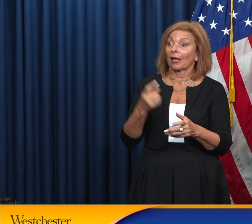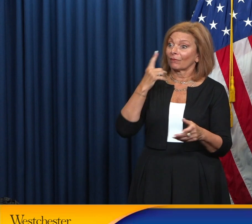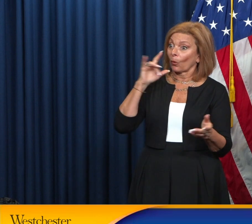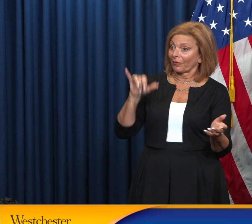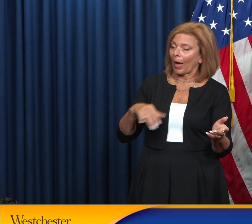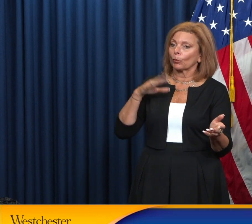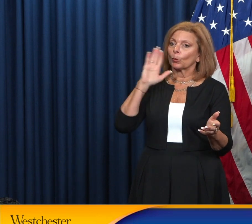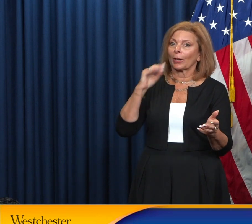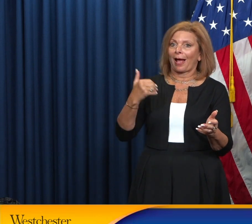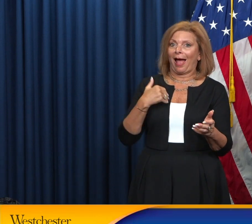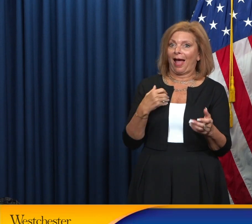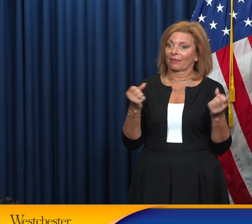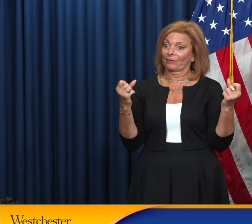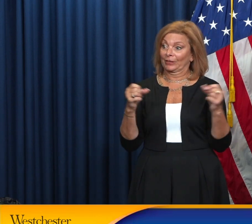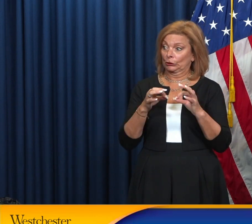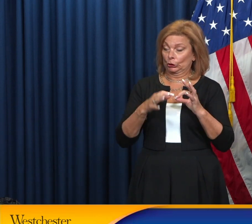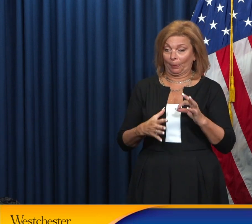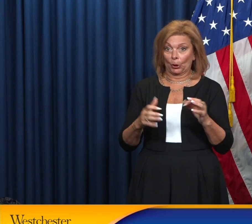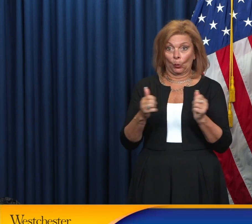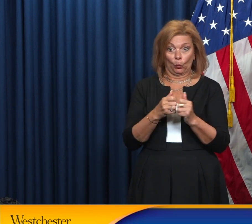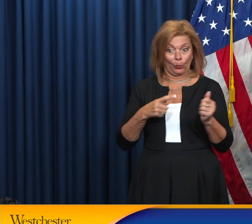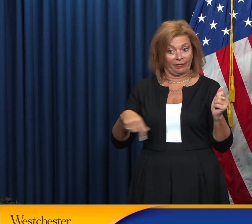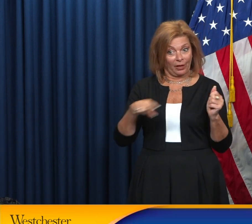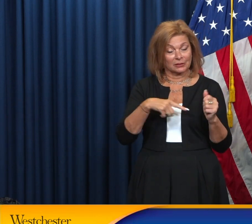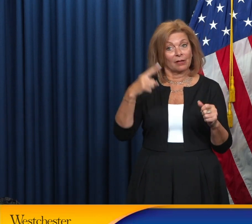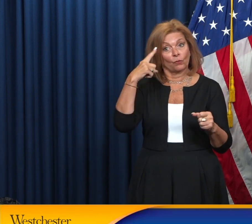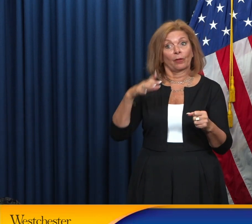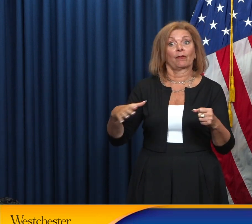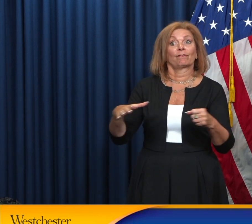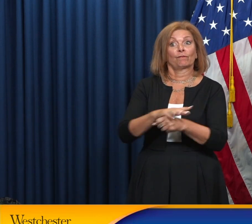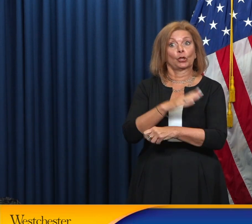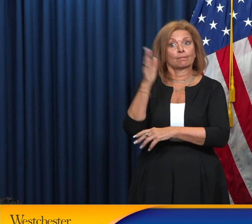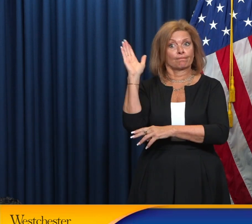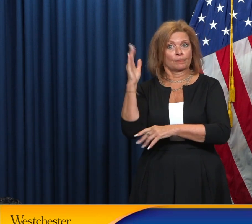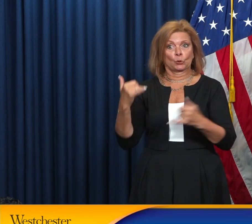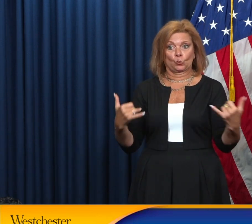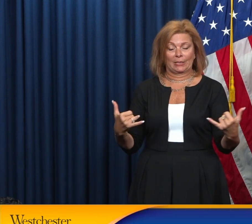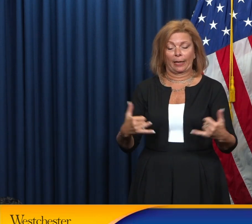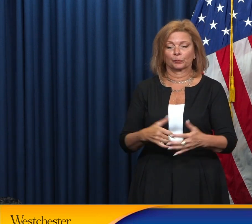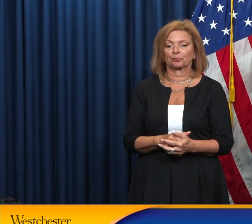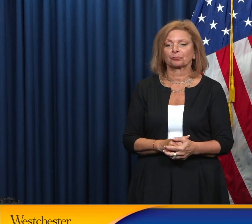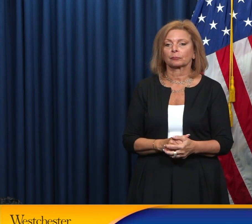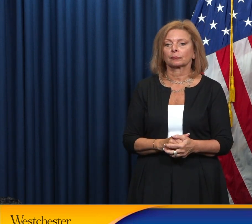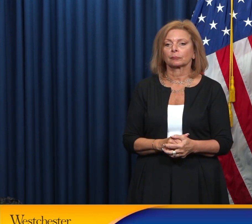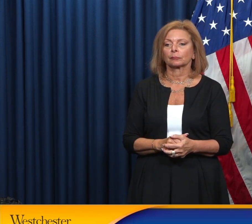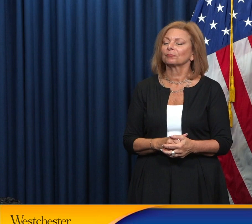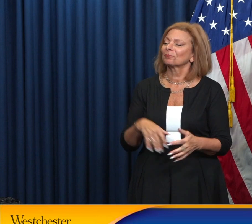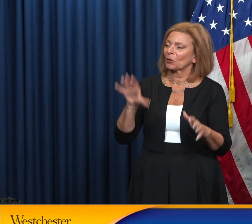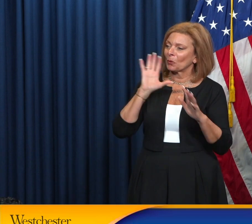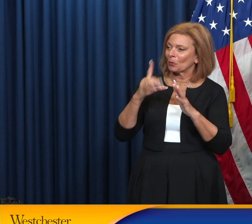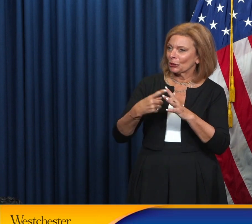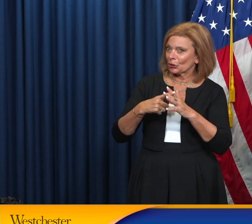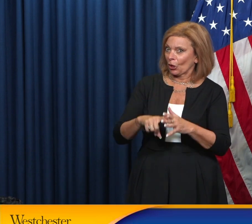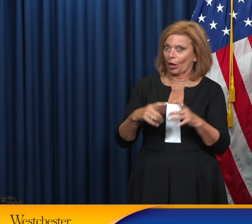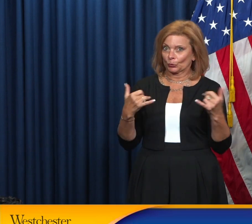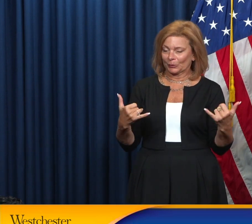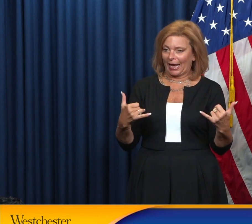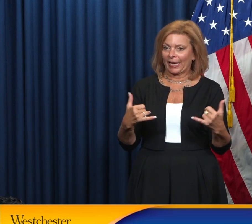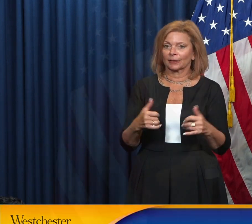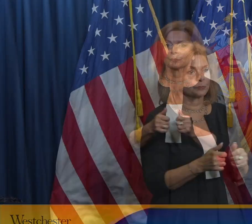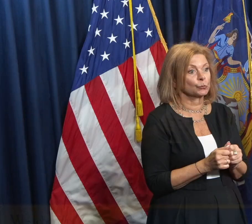sign language interpreter with us for our entire briefing today. So we're going to start today